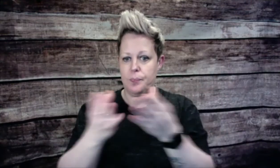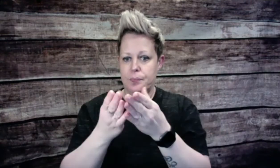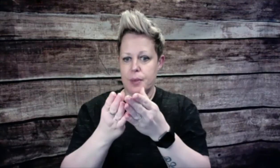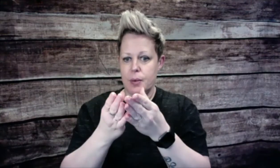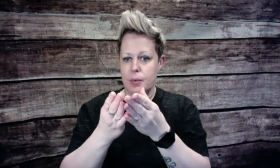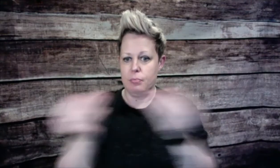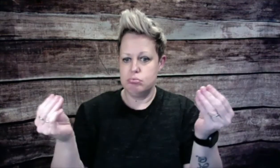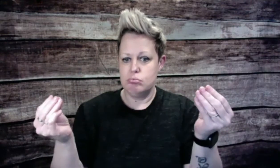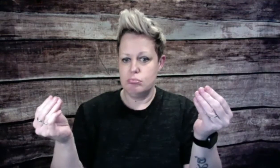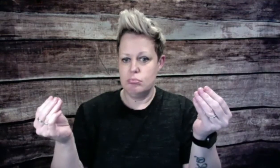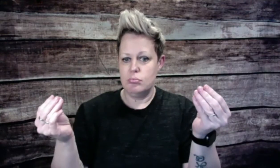disappear.